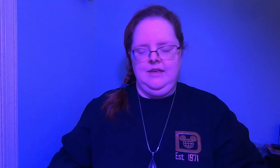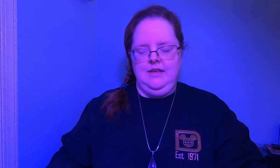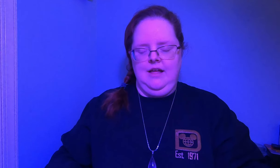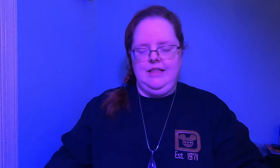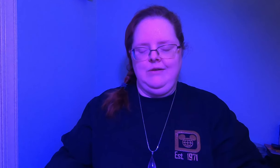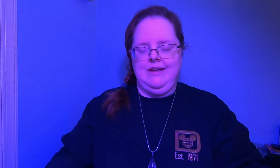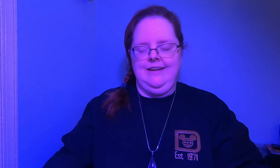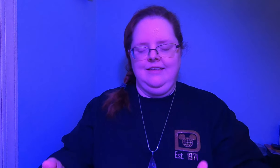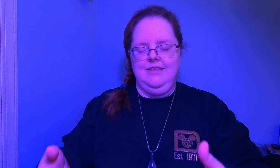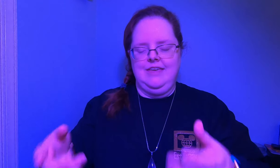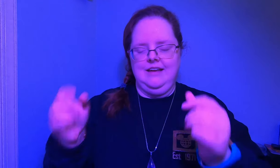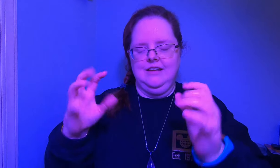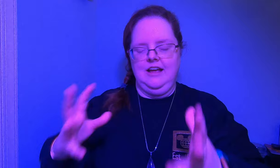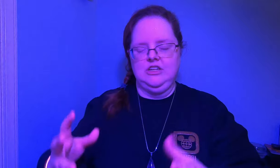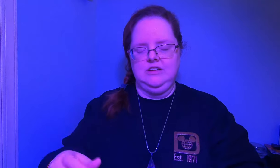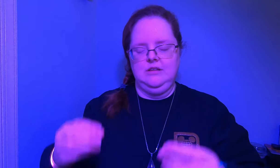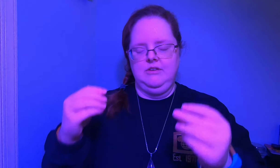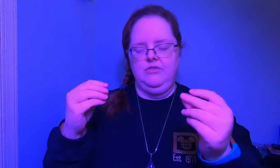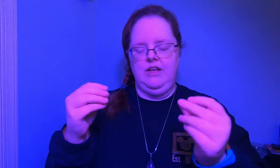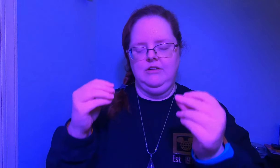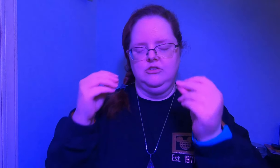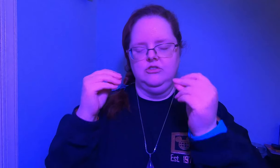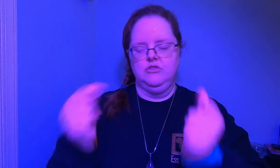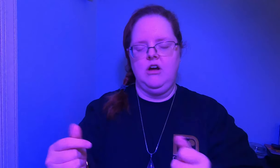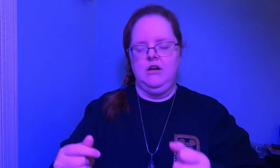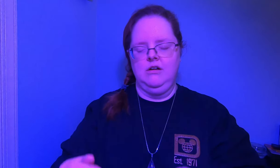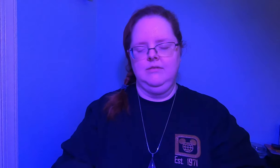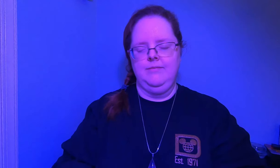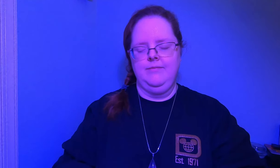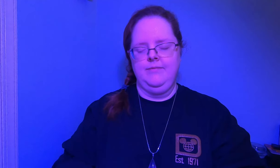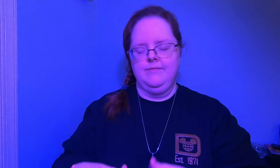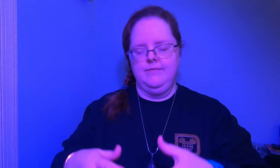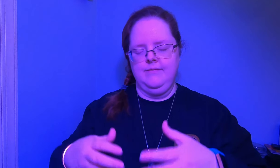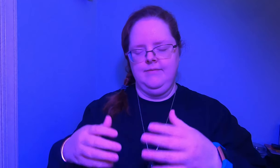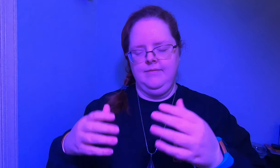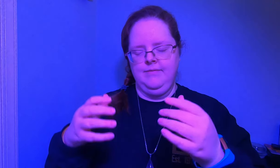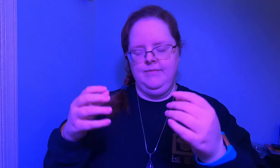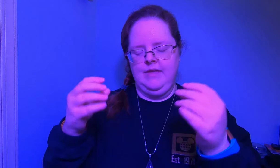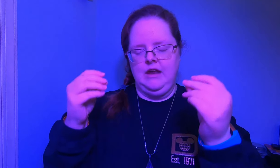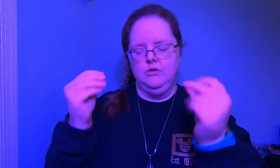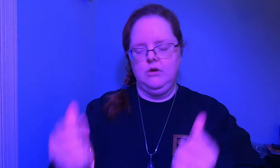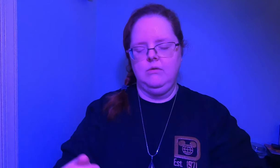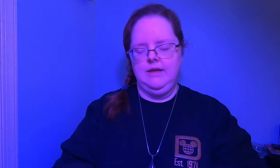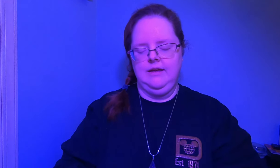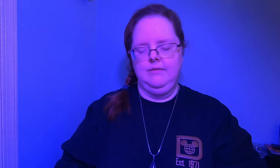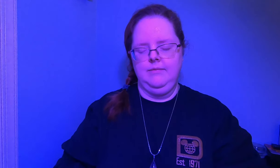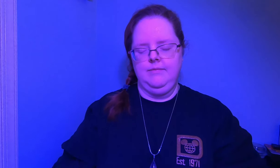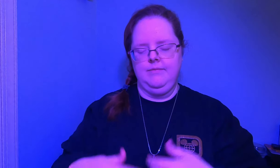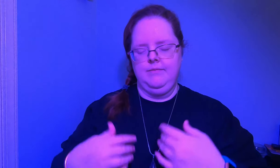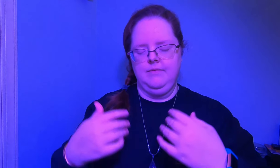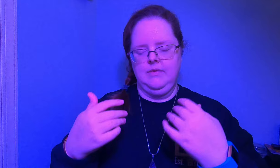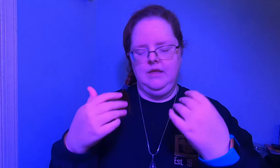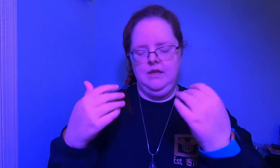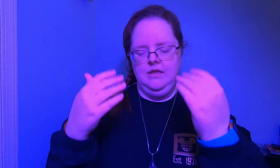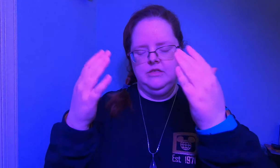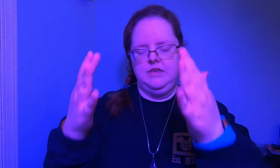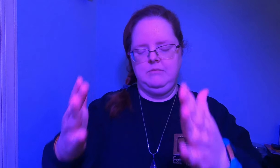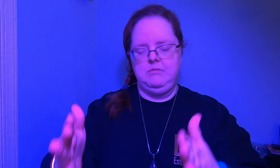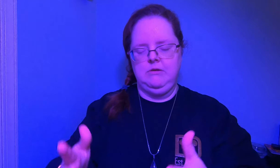allowing that connection to be felt strong and growing that they may be